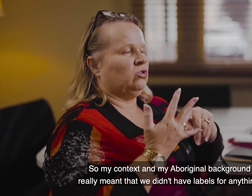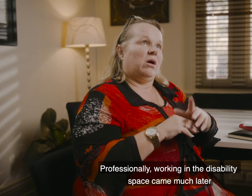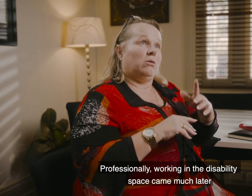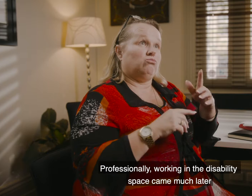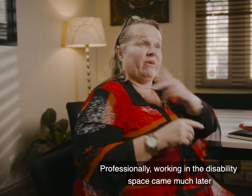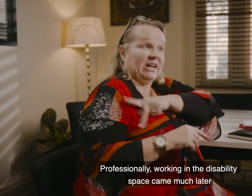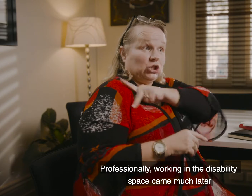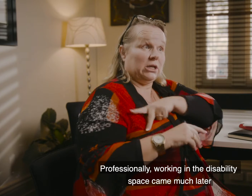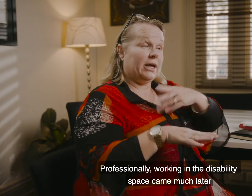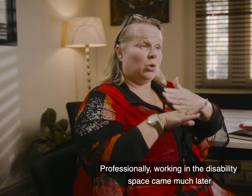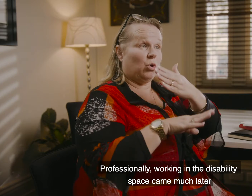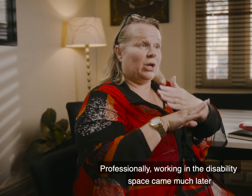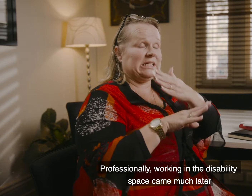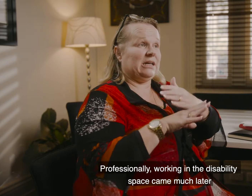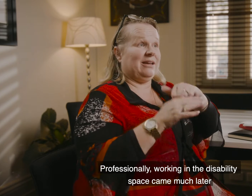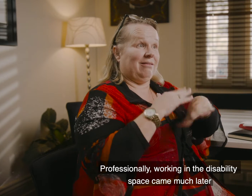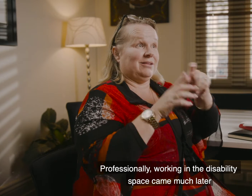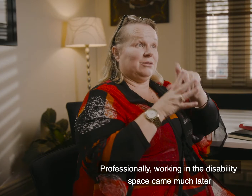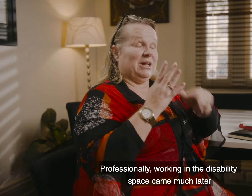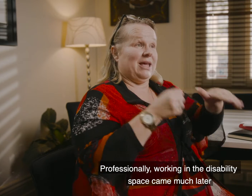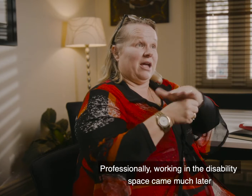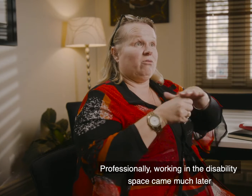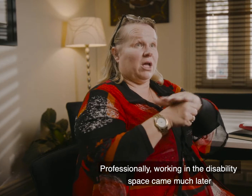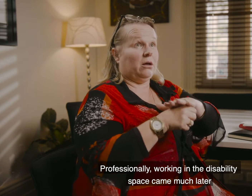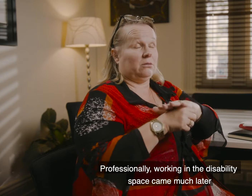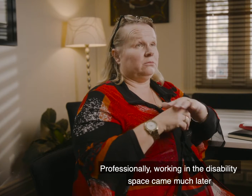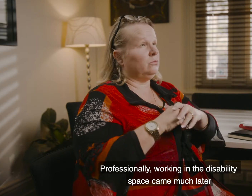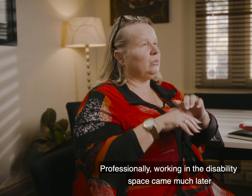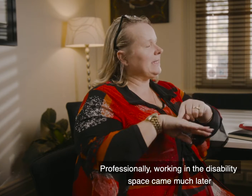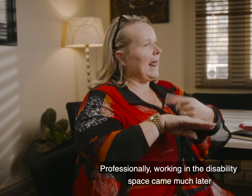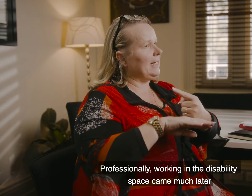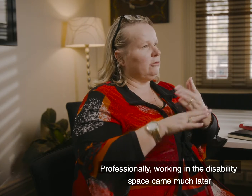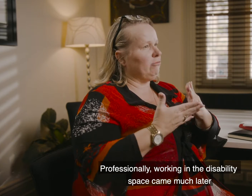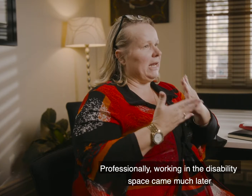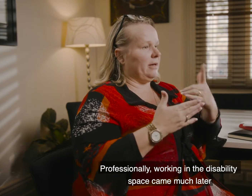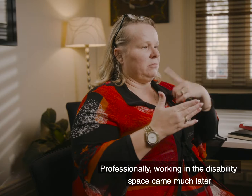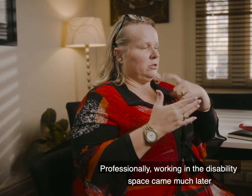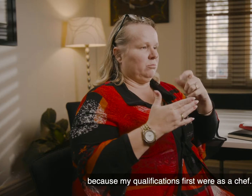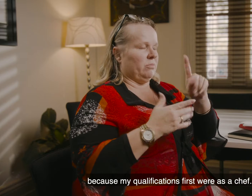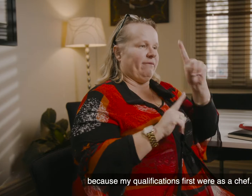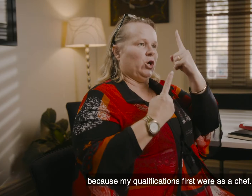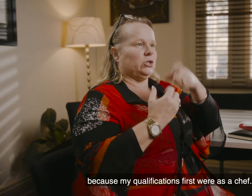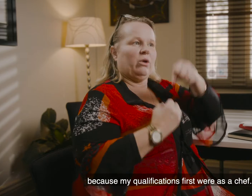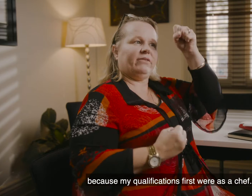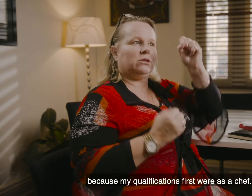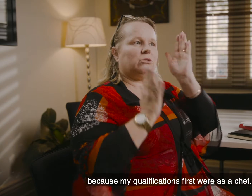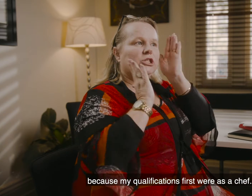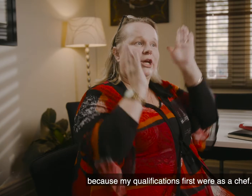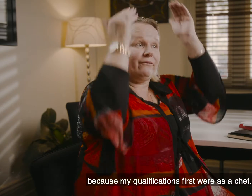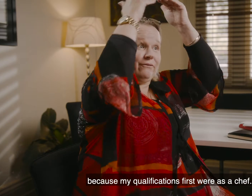Professionally, working in the disability space came much later because my qualifications first